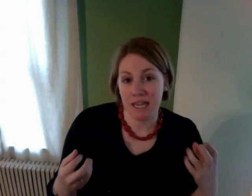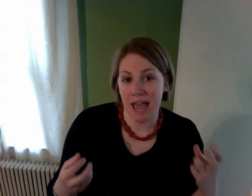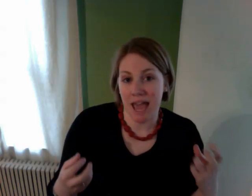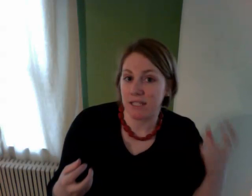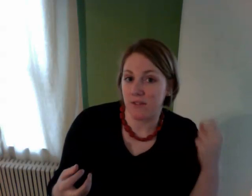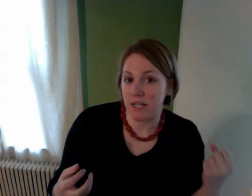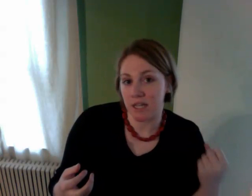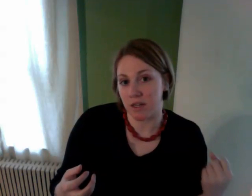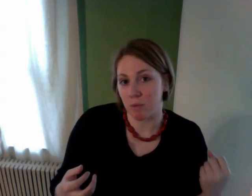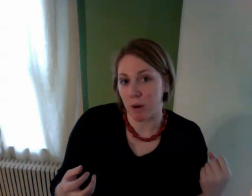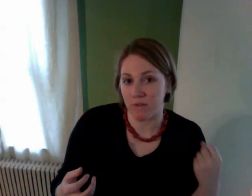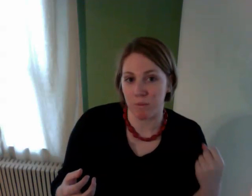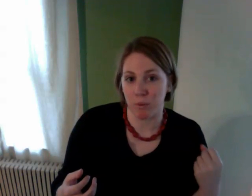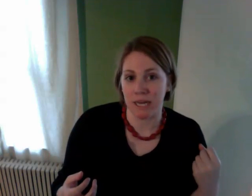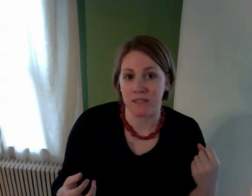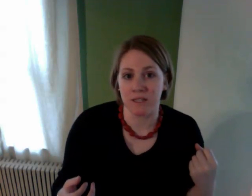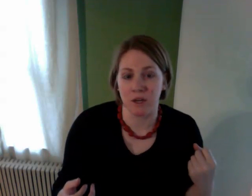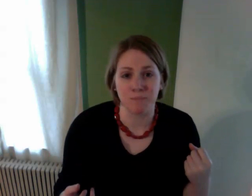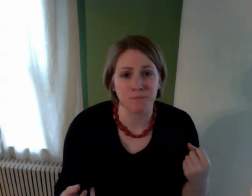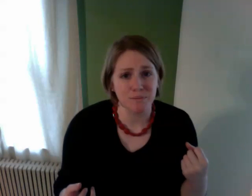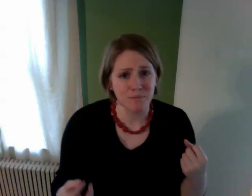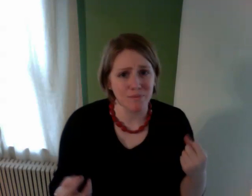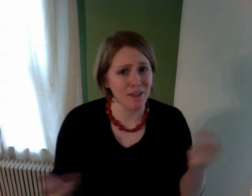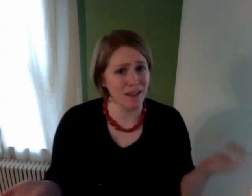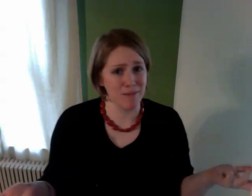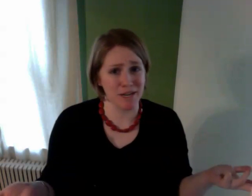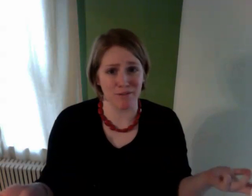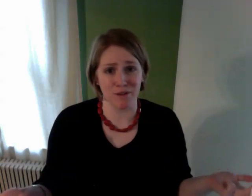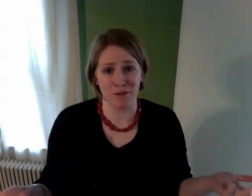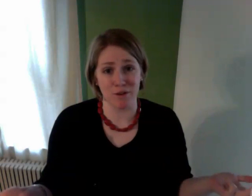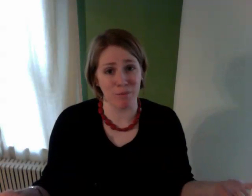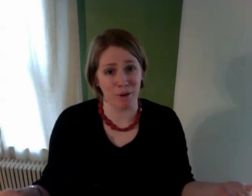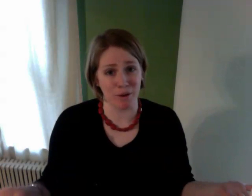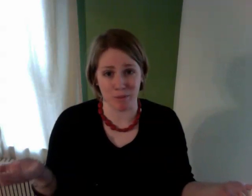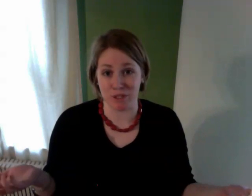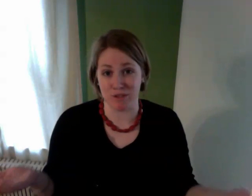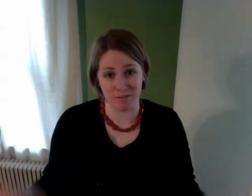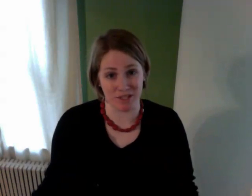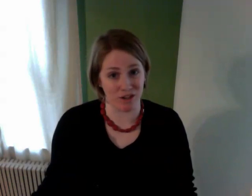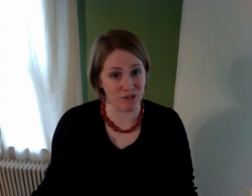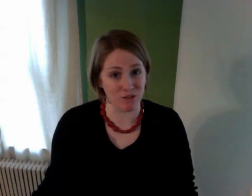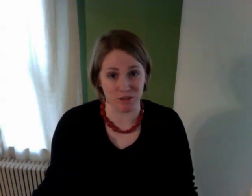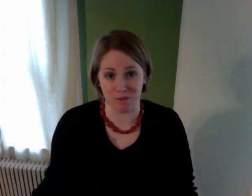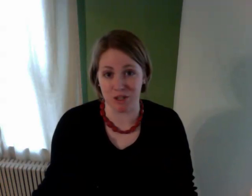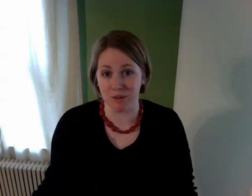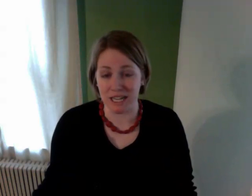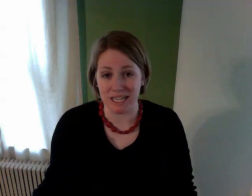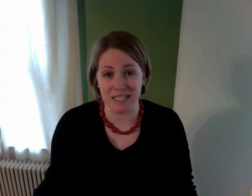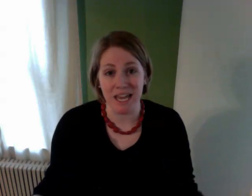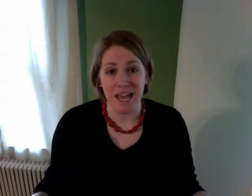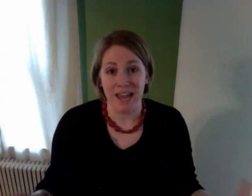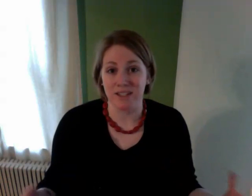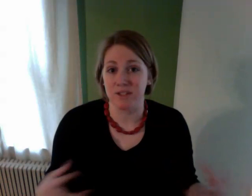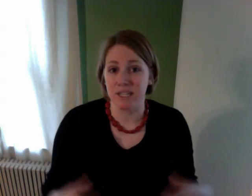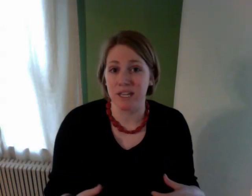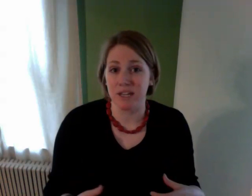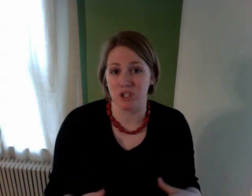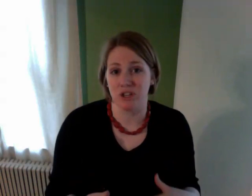activates another part of the brain so I mean if you probably remember to use some of the songs you learned when you were kids and so singing is just another